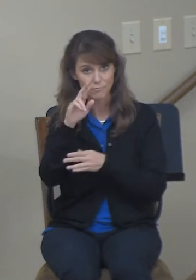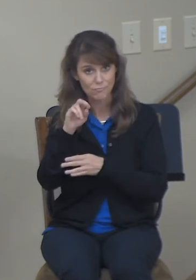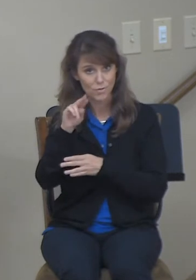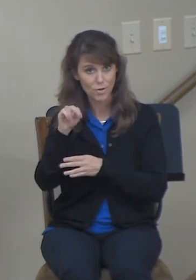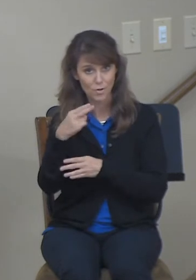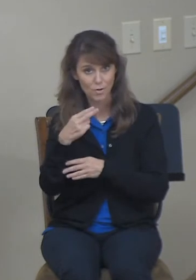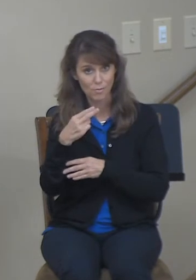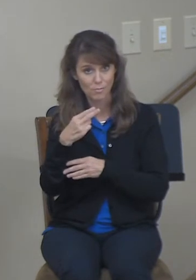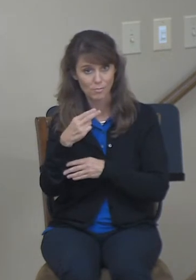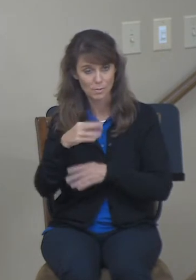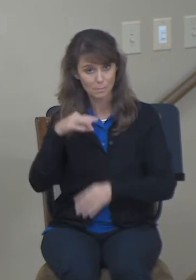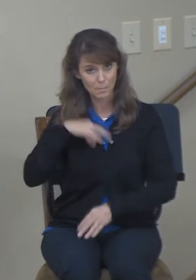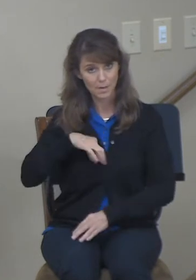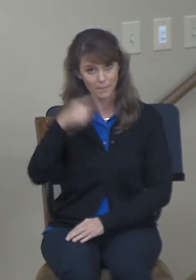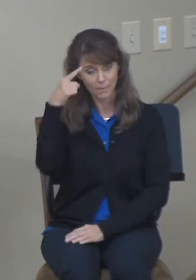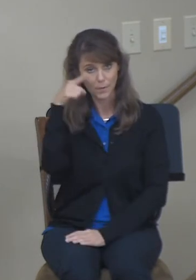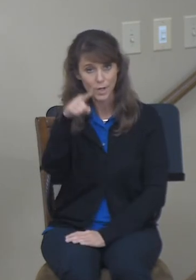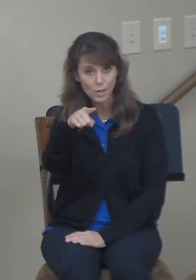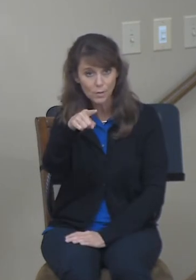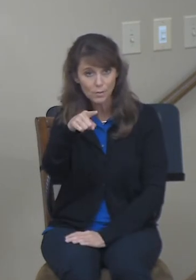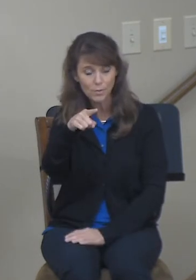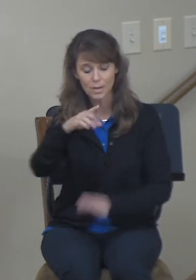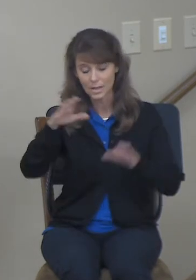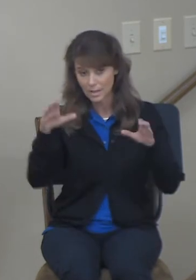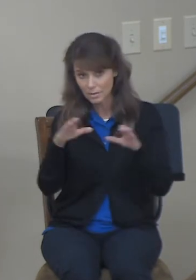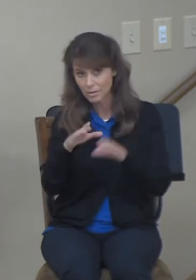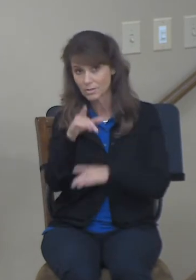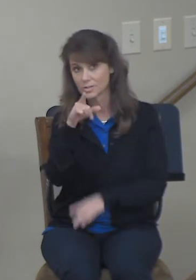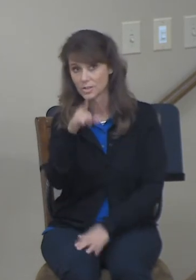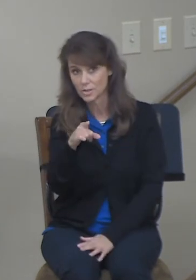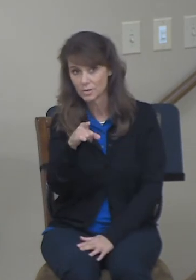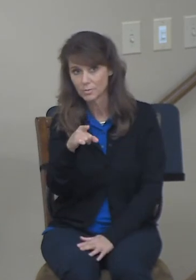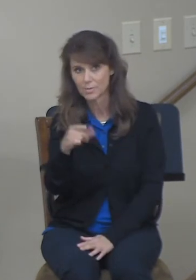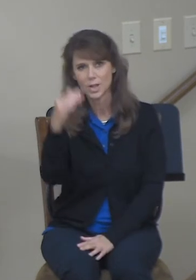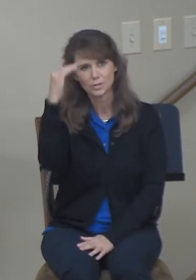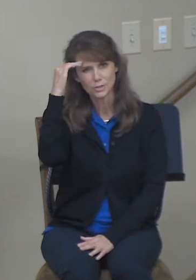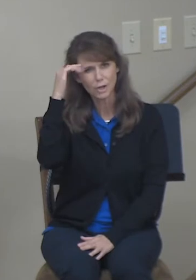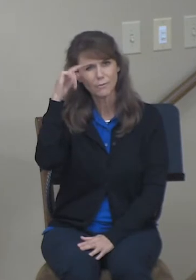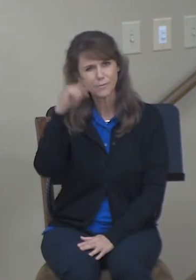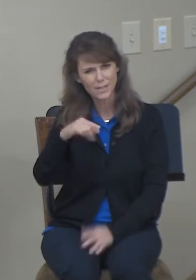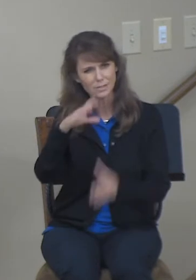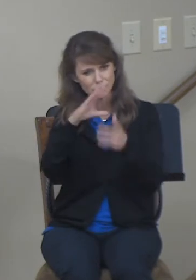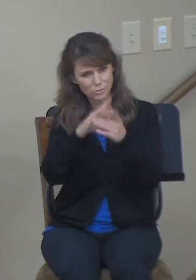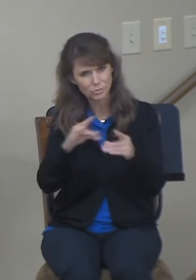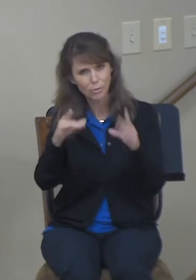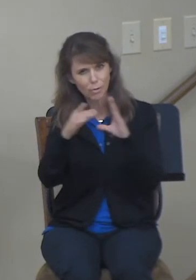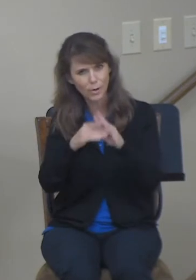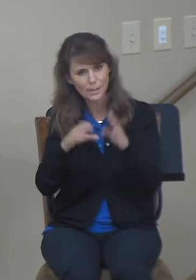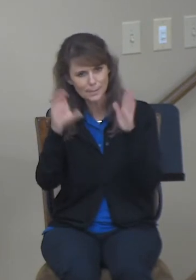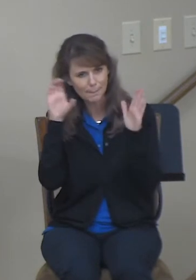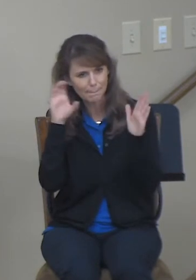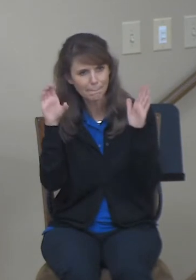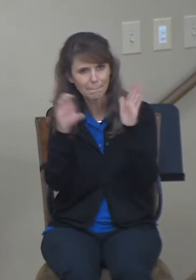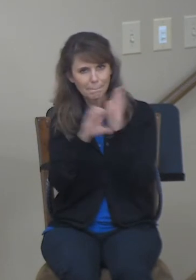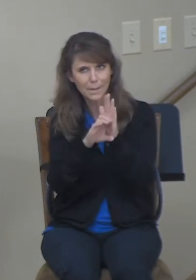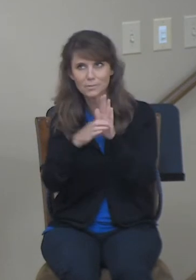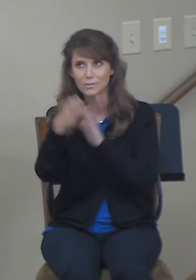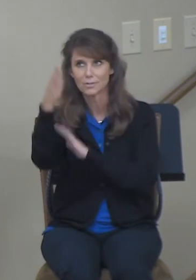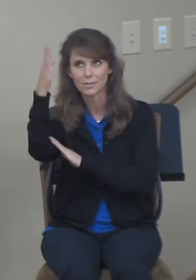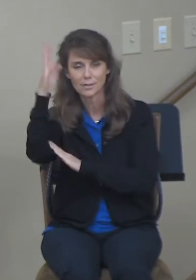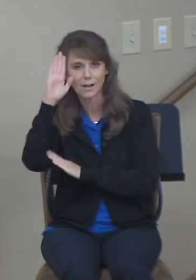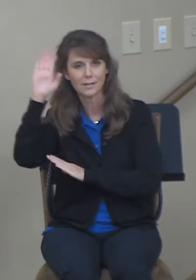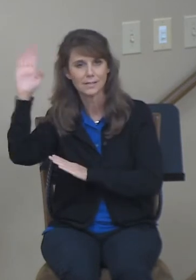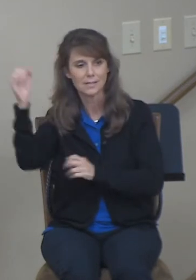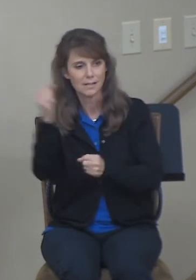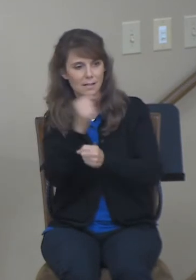Mark's classes. But just know that we have in this picture of God's loving care for his people and his redeeming of